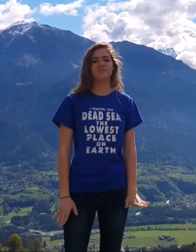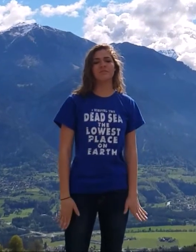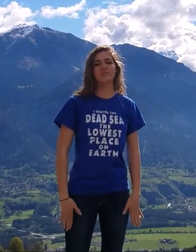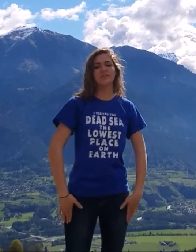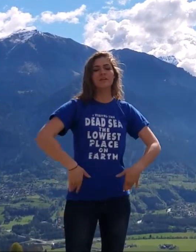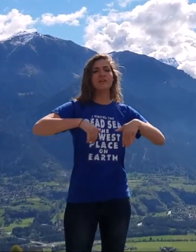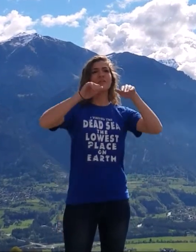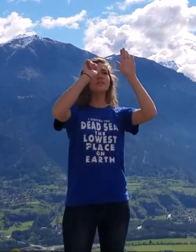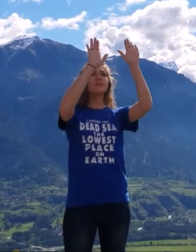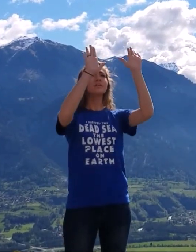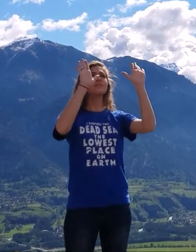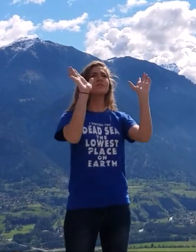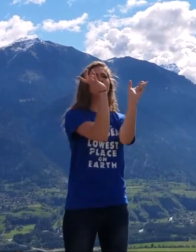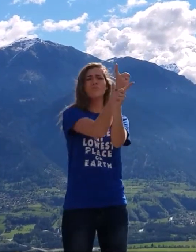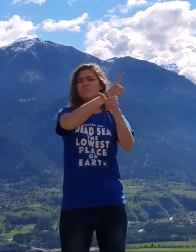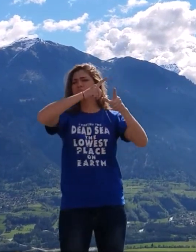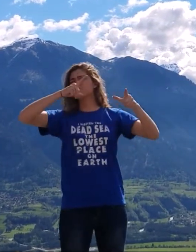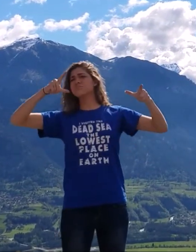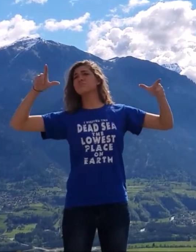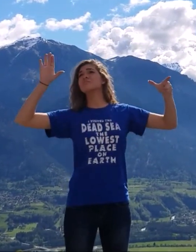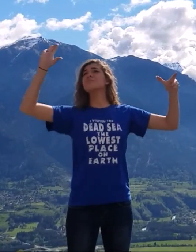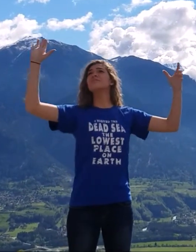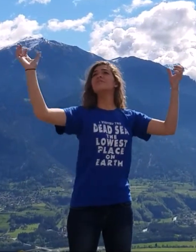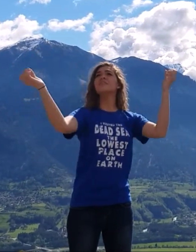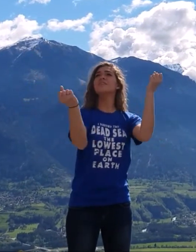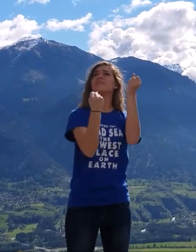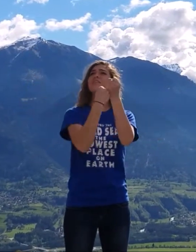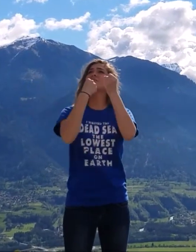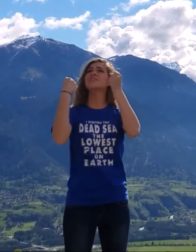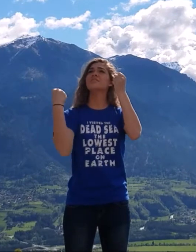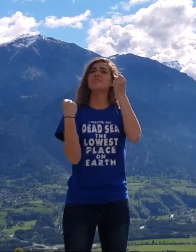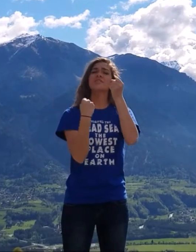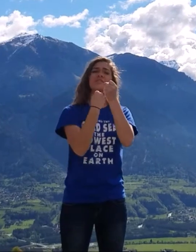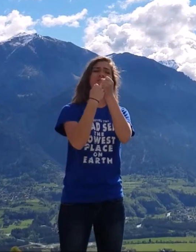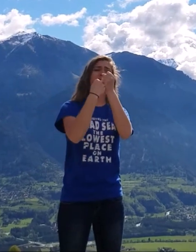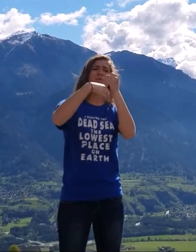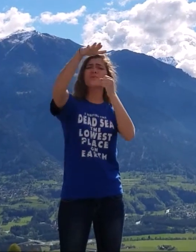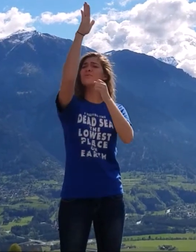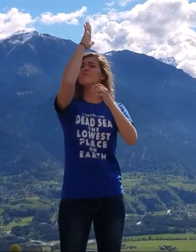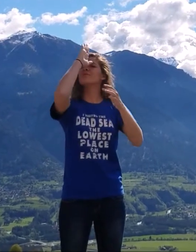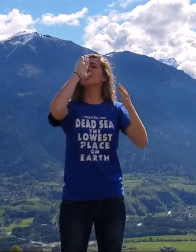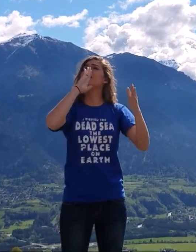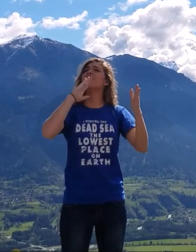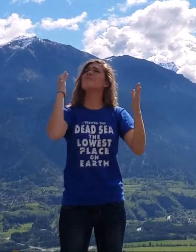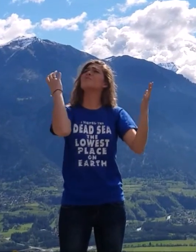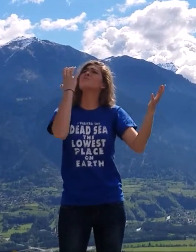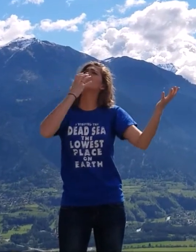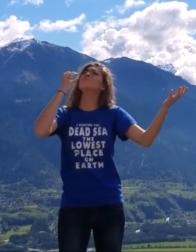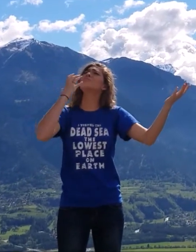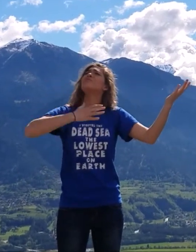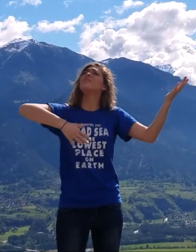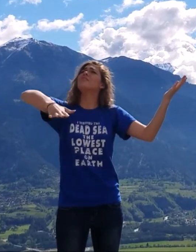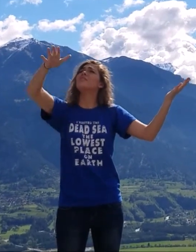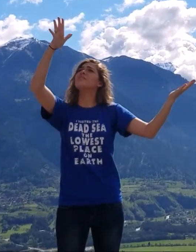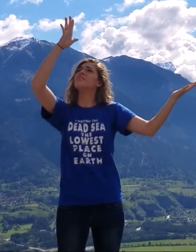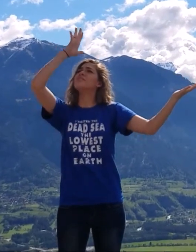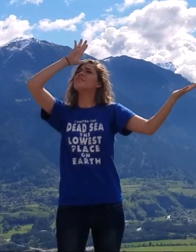Great is Thy faithfulness O God, my Father